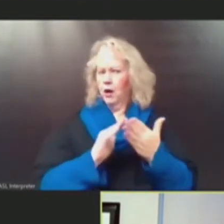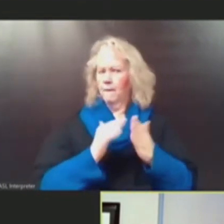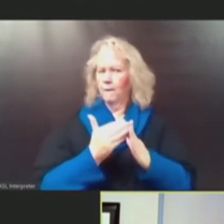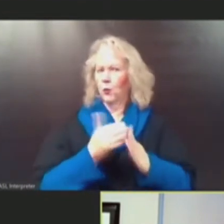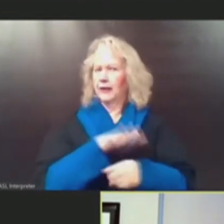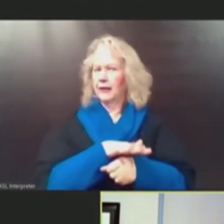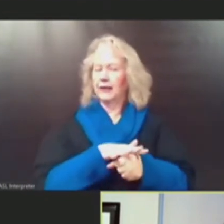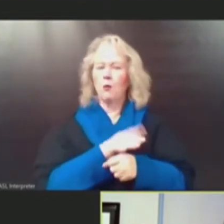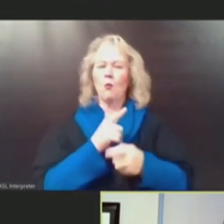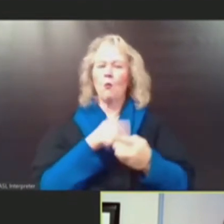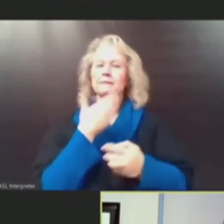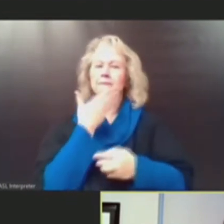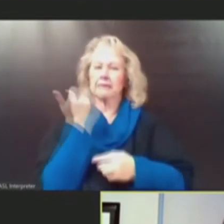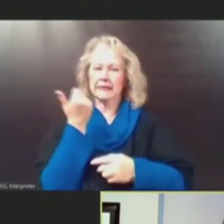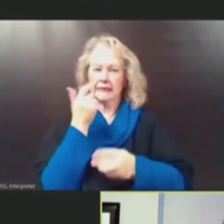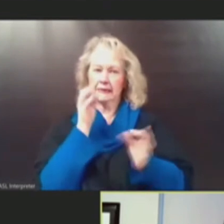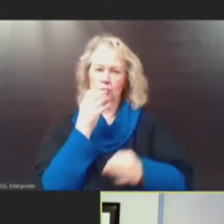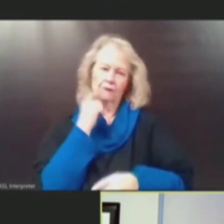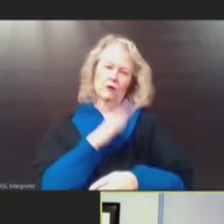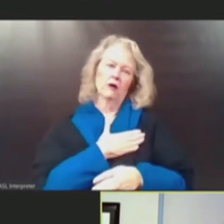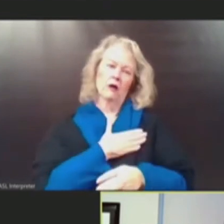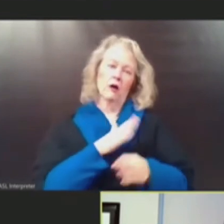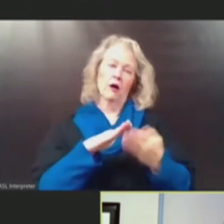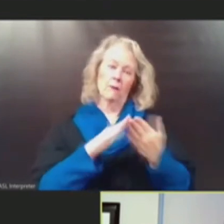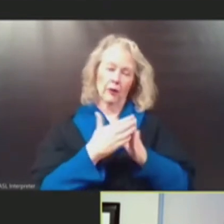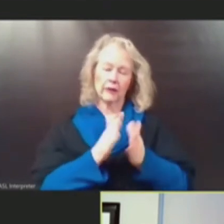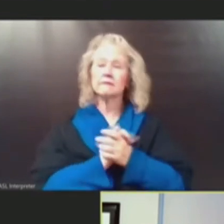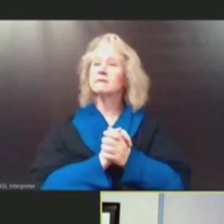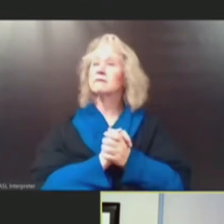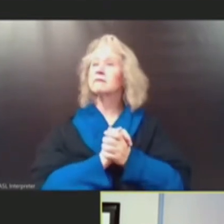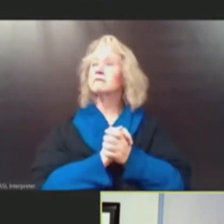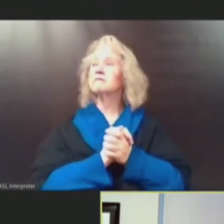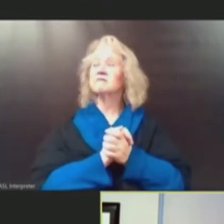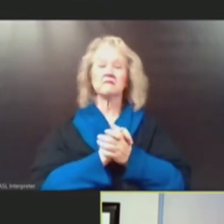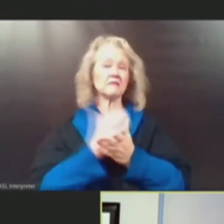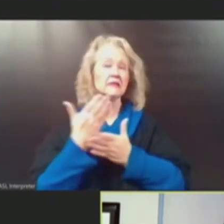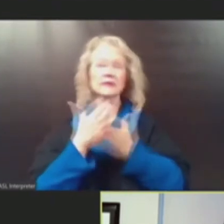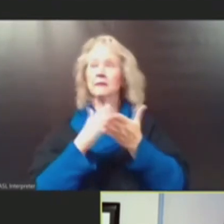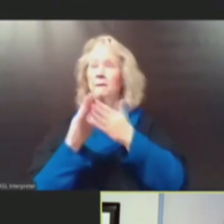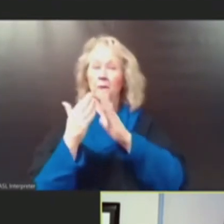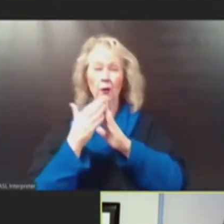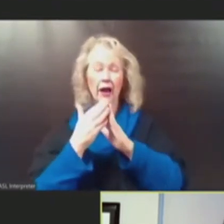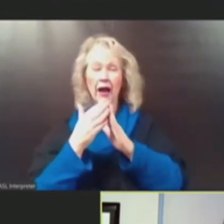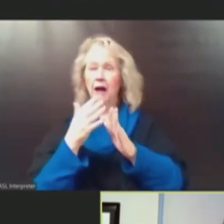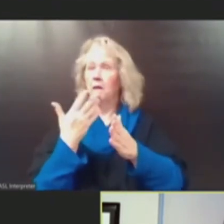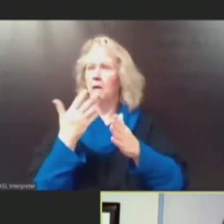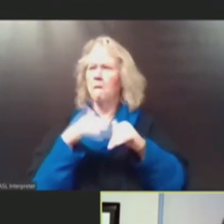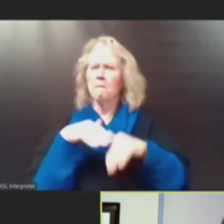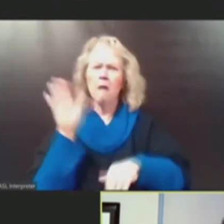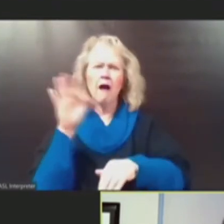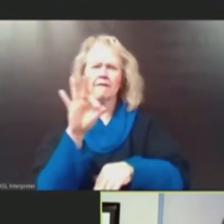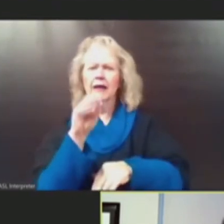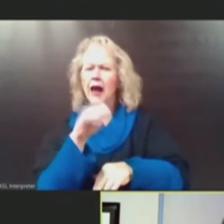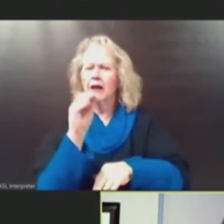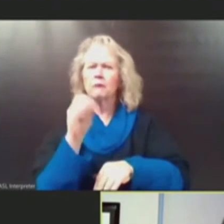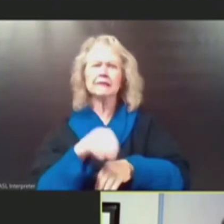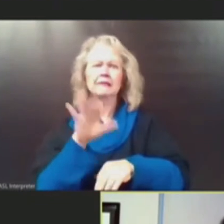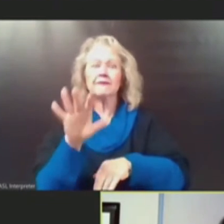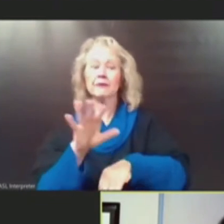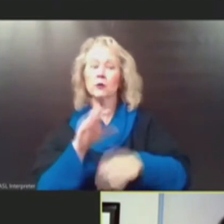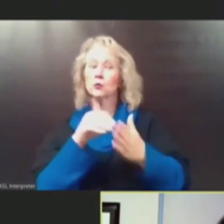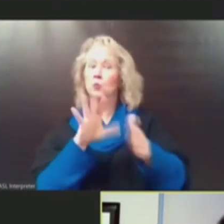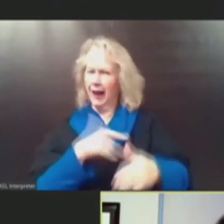what's going to work best for you. We have communities that they have 90 plus percent of their students vaccinated